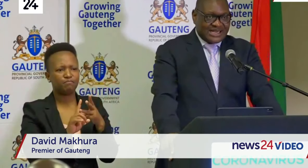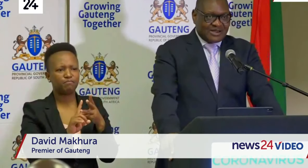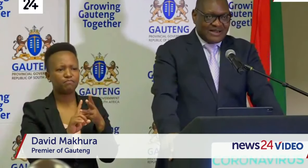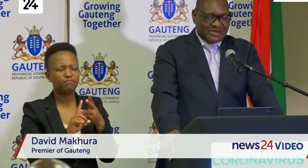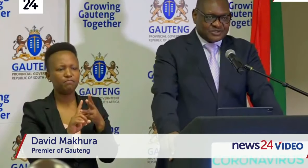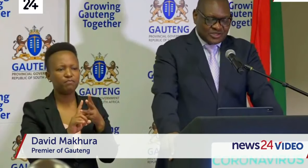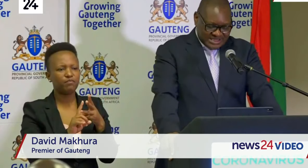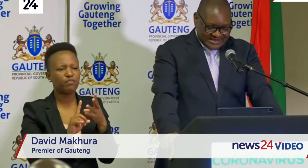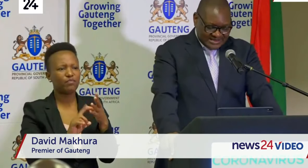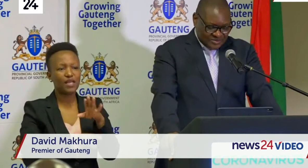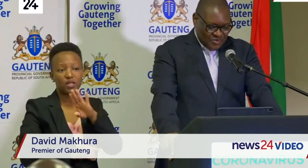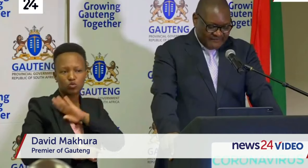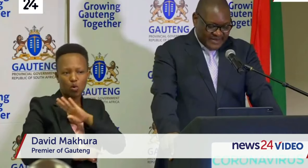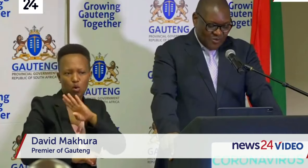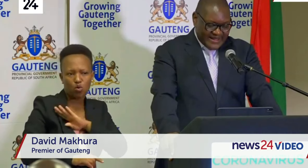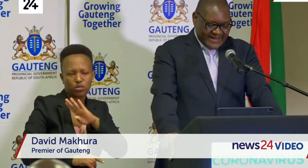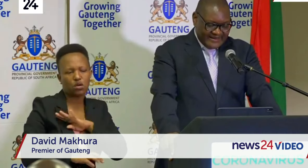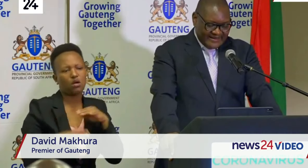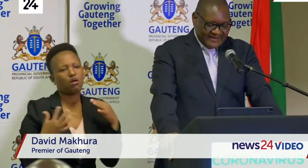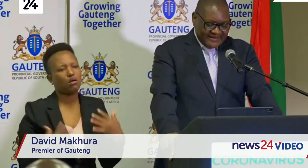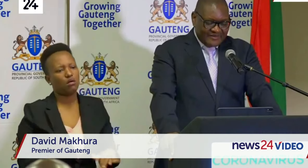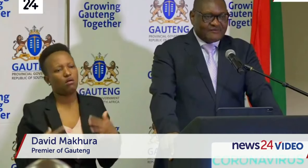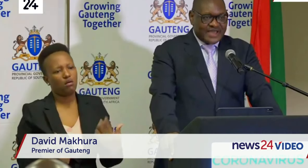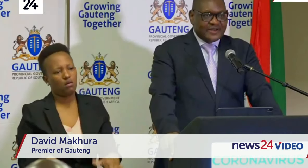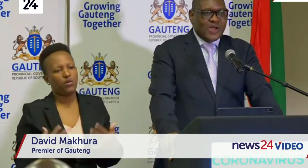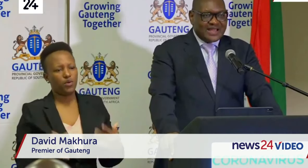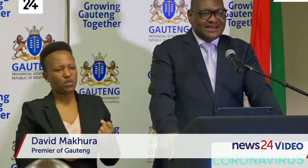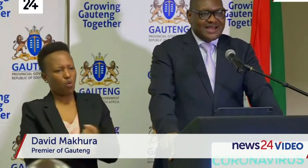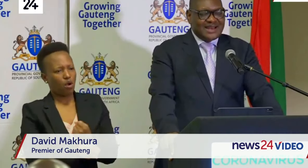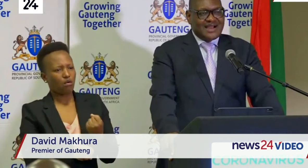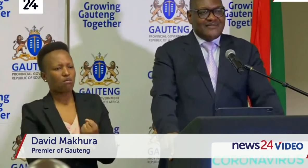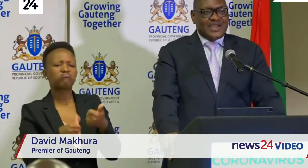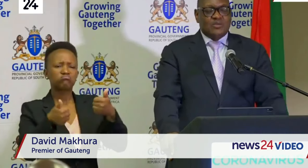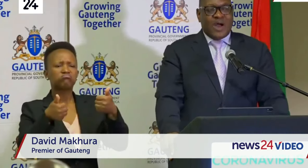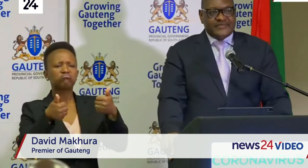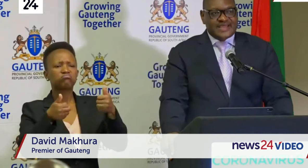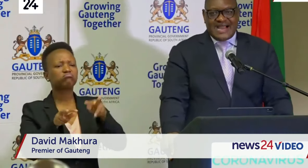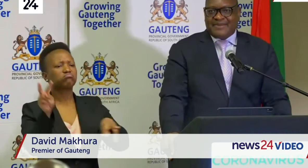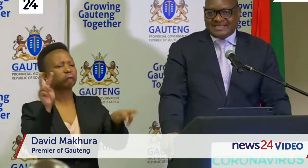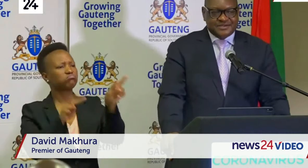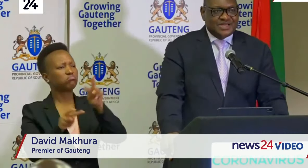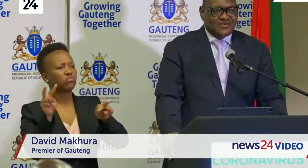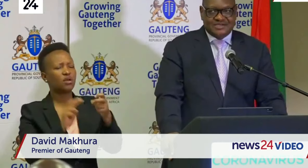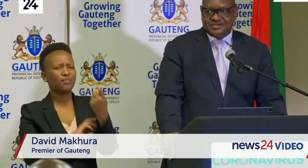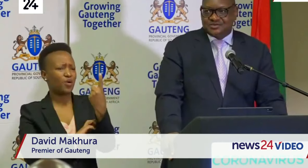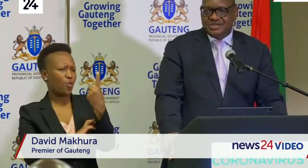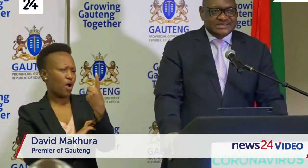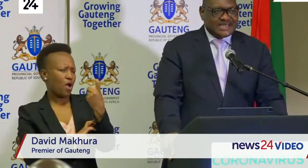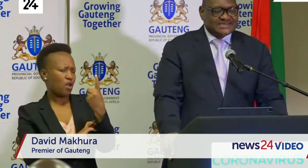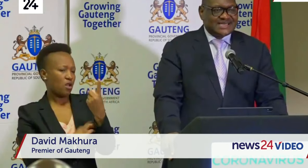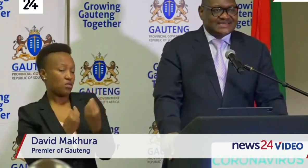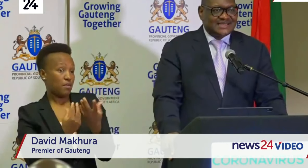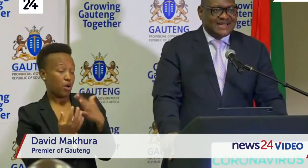our soldiers who have been working very well and one thing I particularly want to